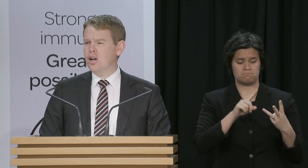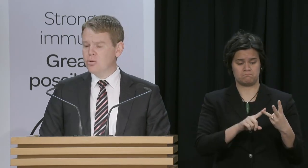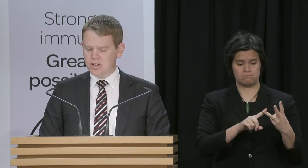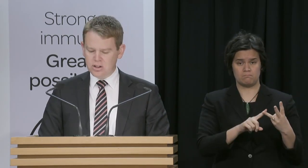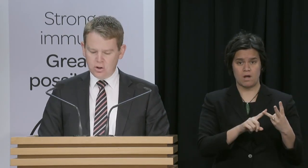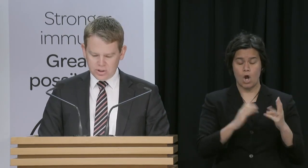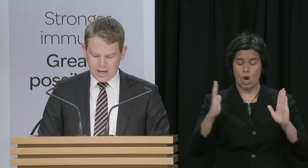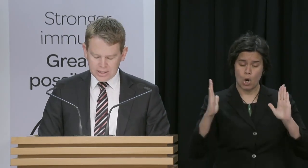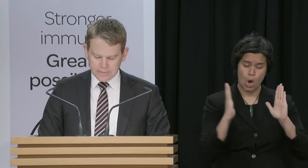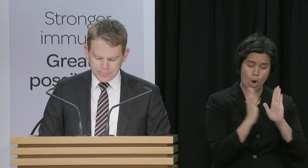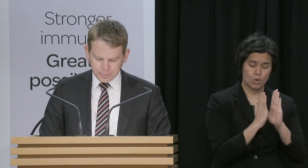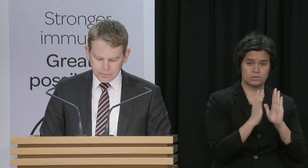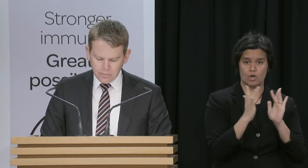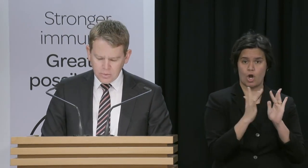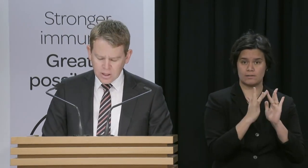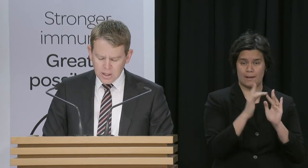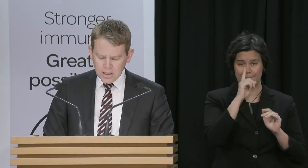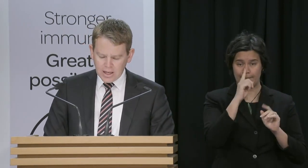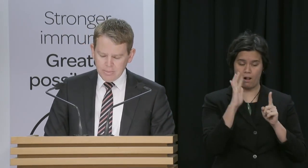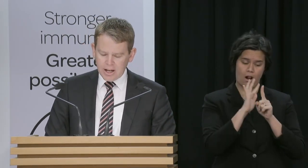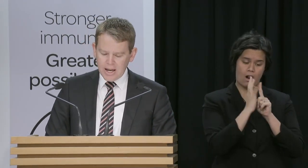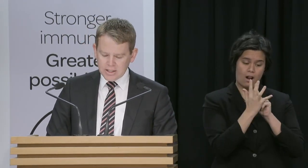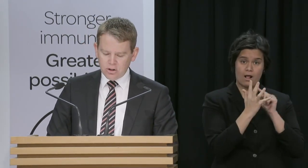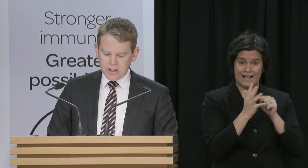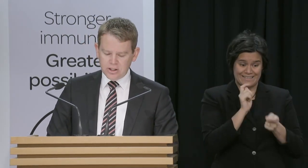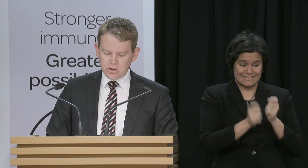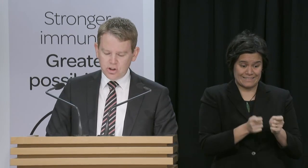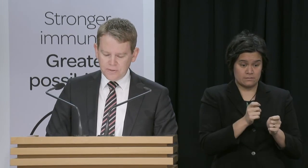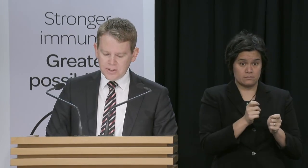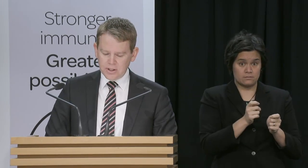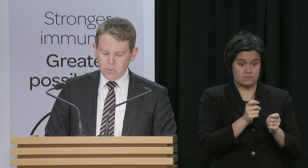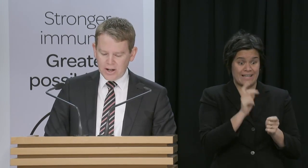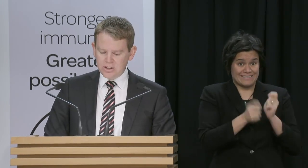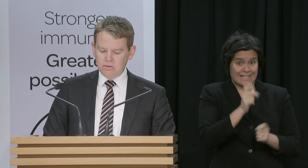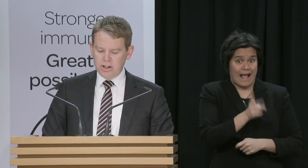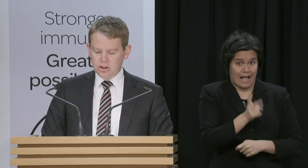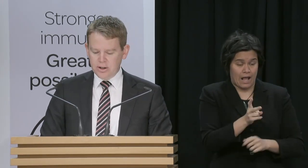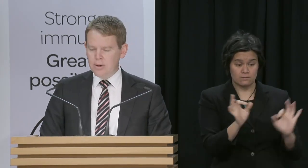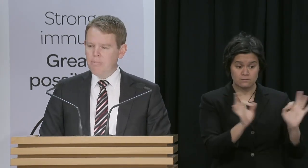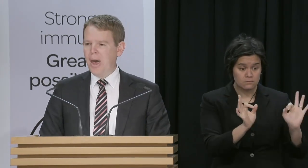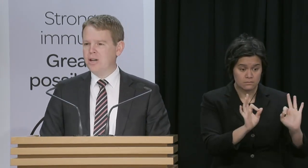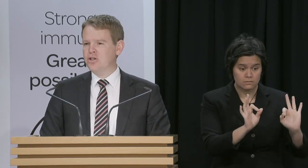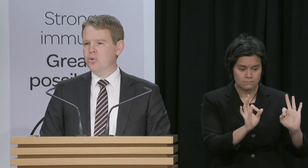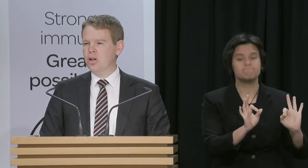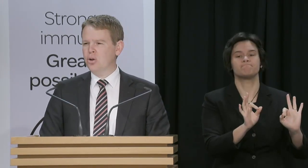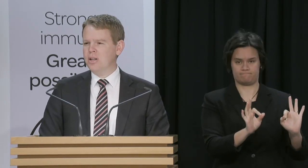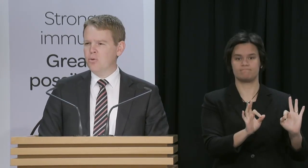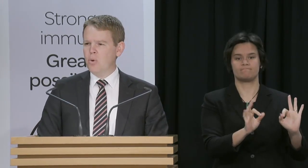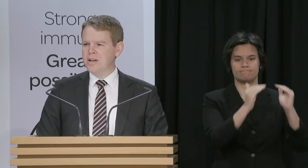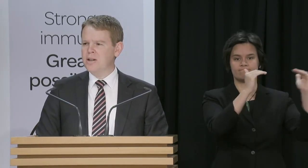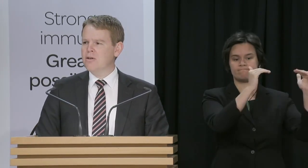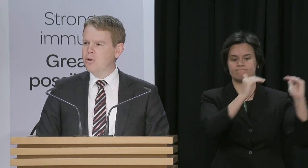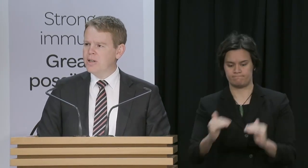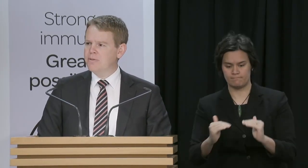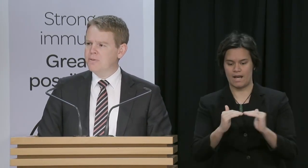case's closest contacts, The Cabinet has agreed to shift the Wellington region back to Alert